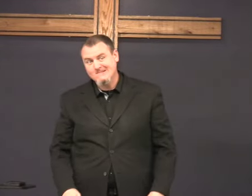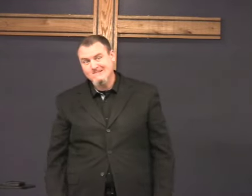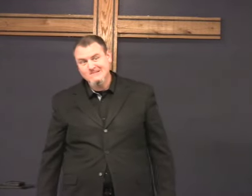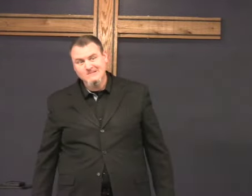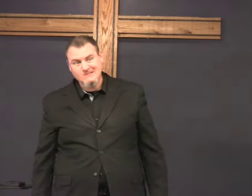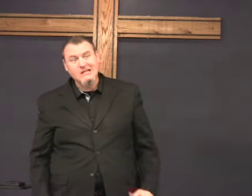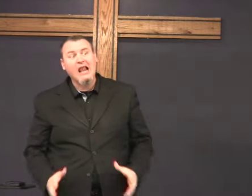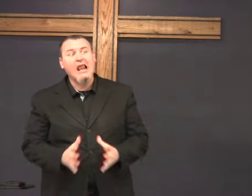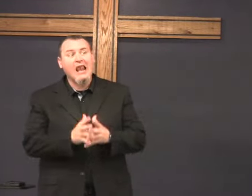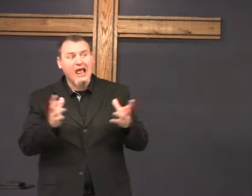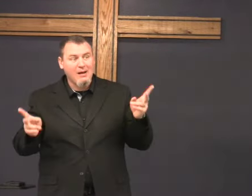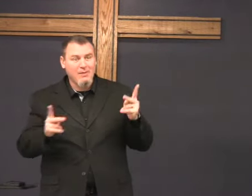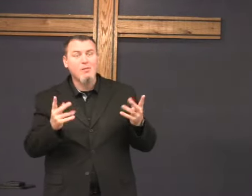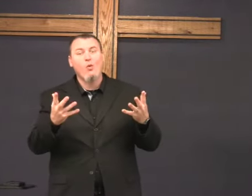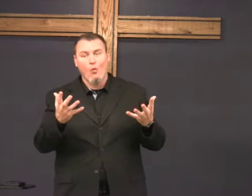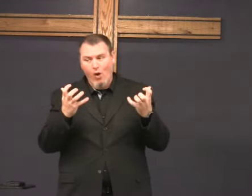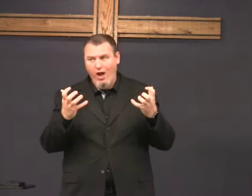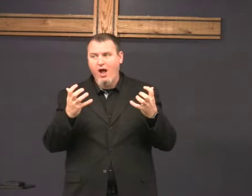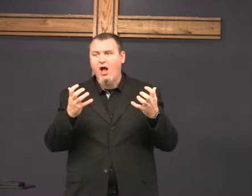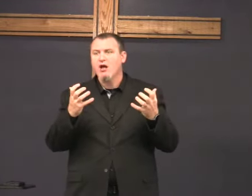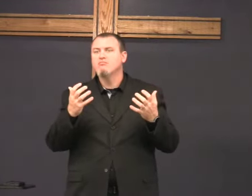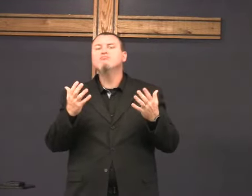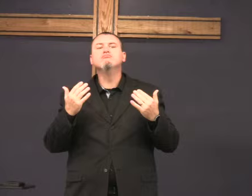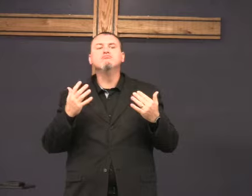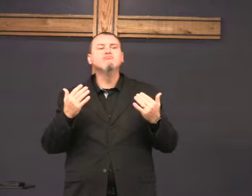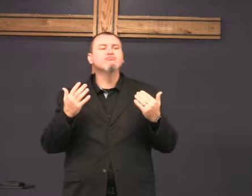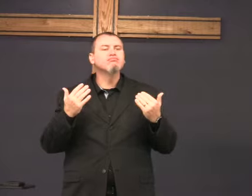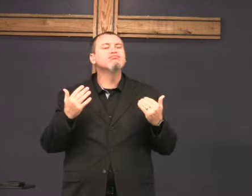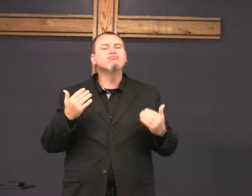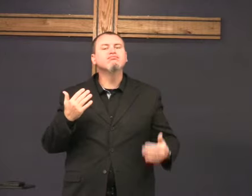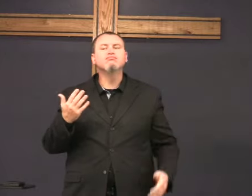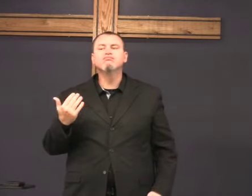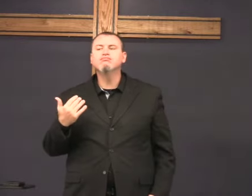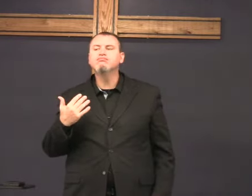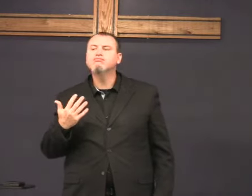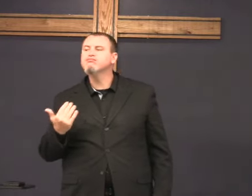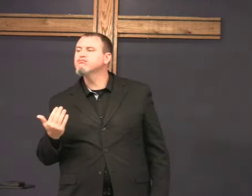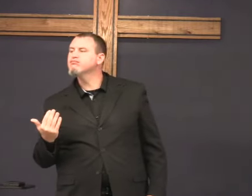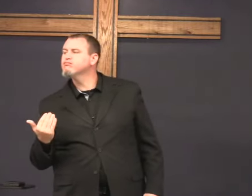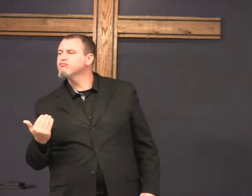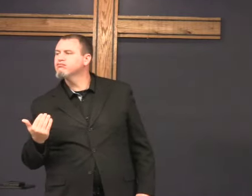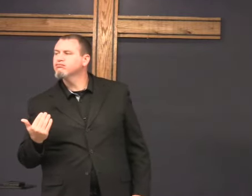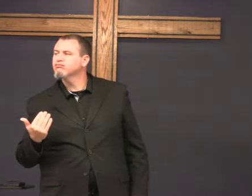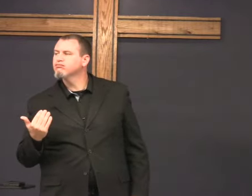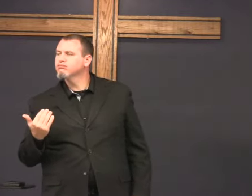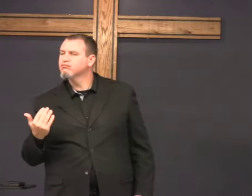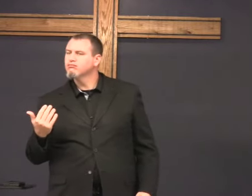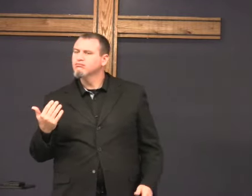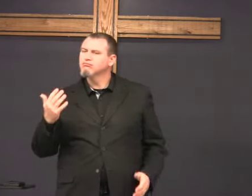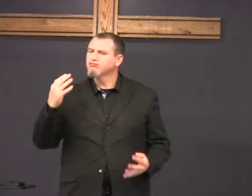A lot of people, want honor, they want praise,